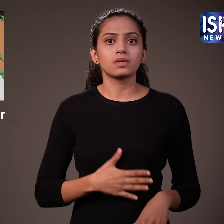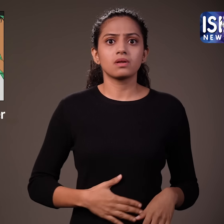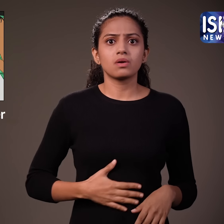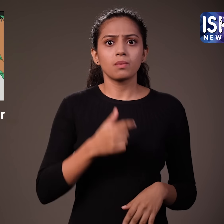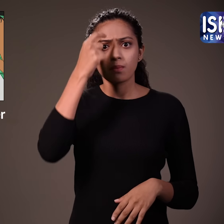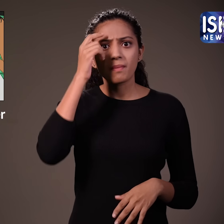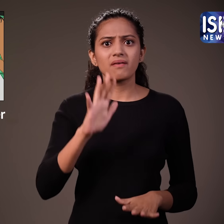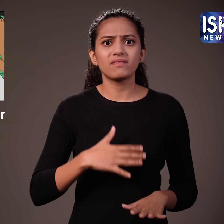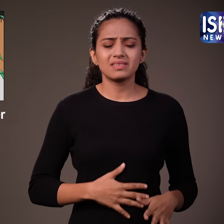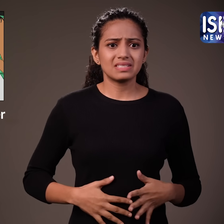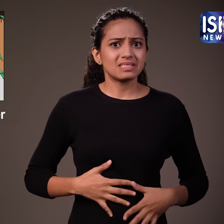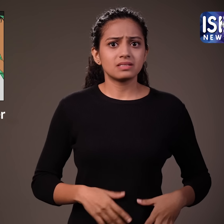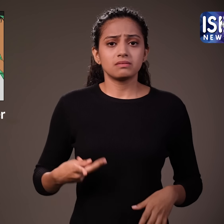nausea and weakness.